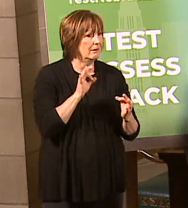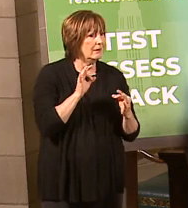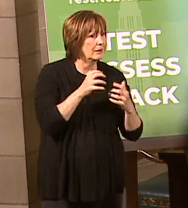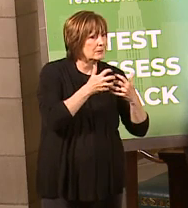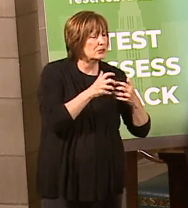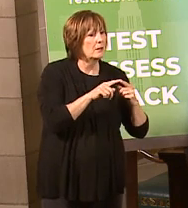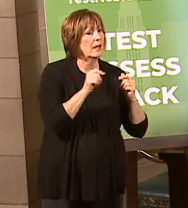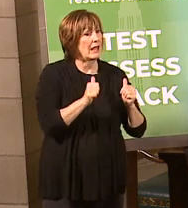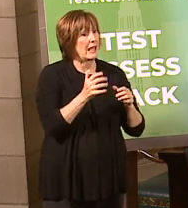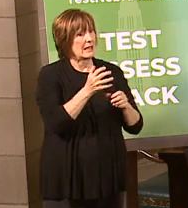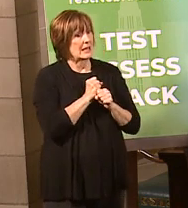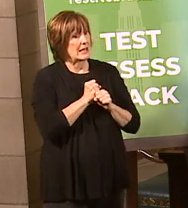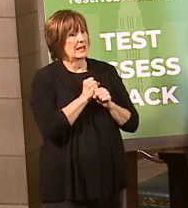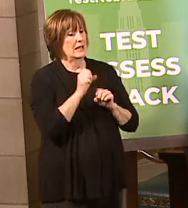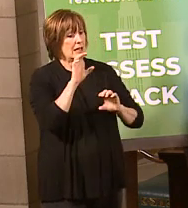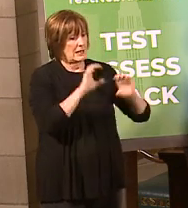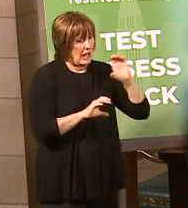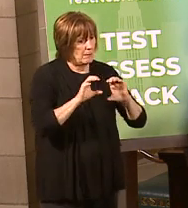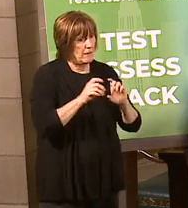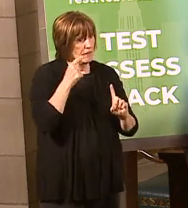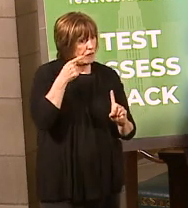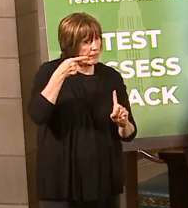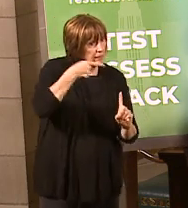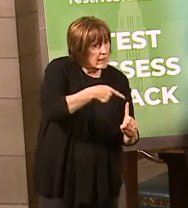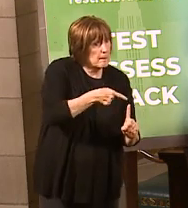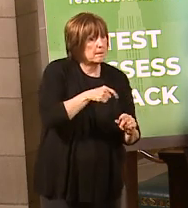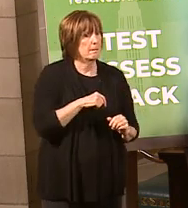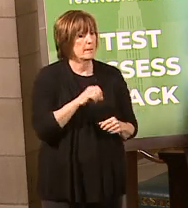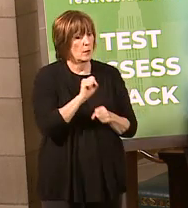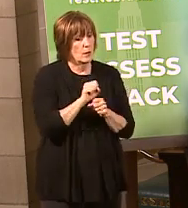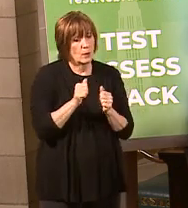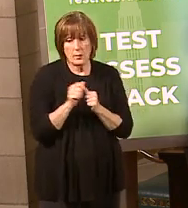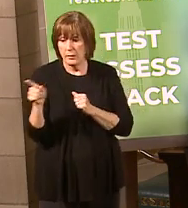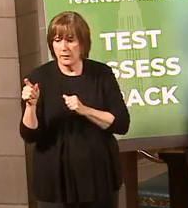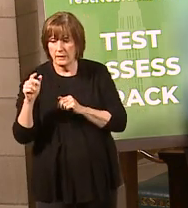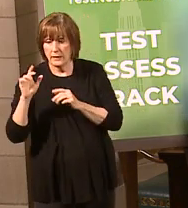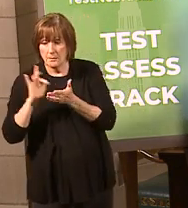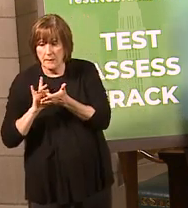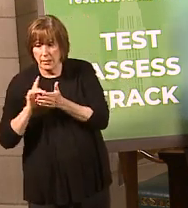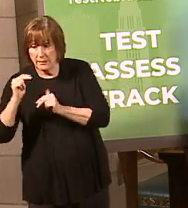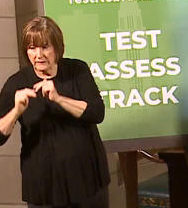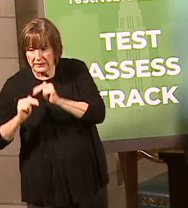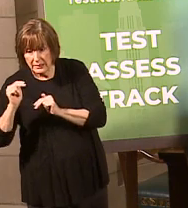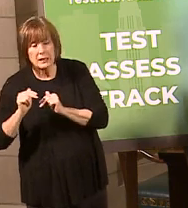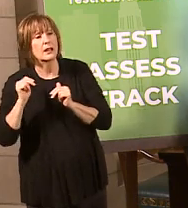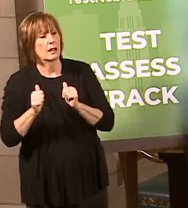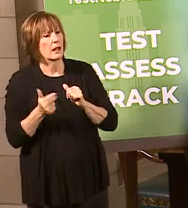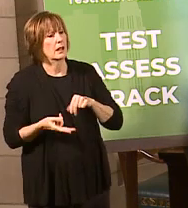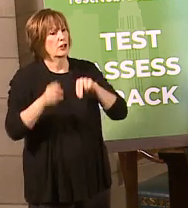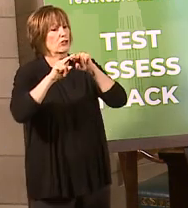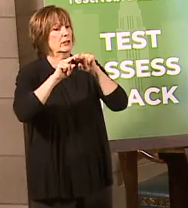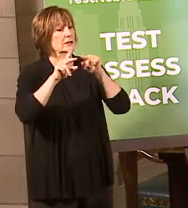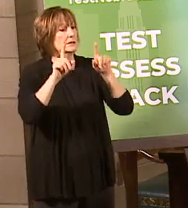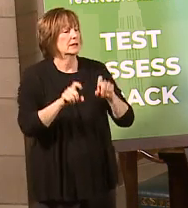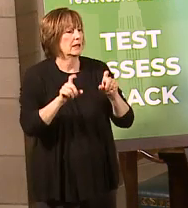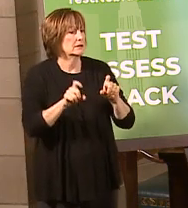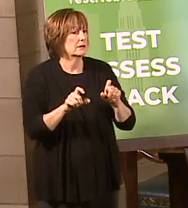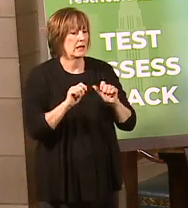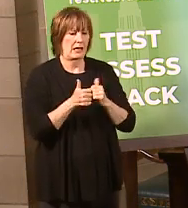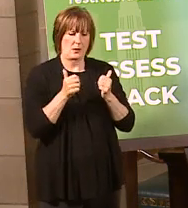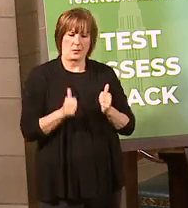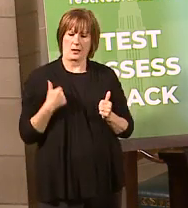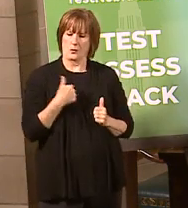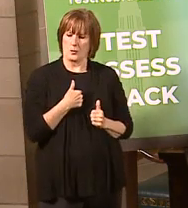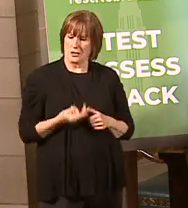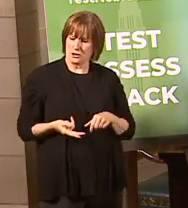if we can get reagents for them and work with those facilities, we can expand testing that way as well. So we're continuing to look for ways we can expand